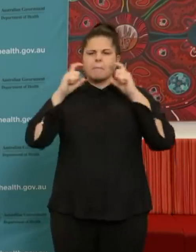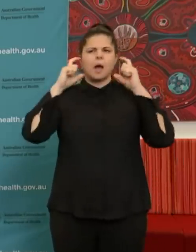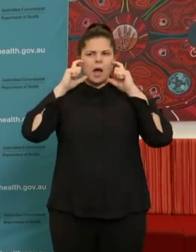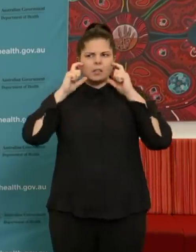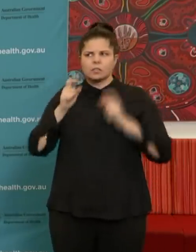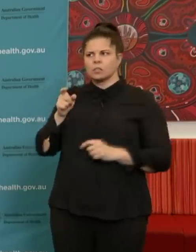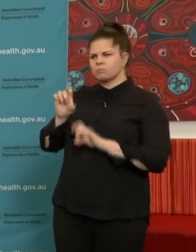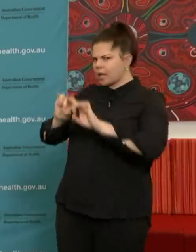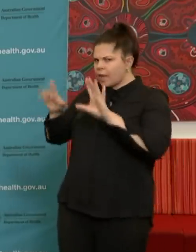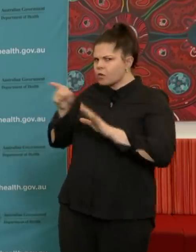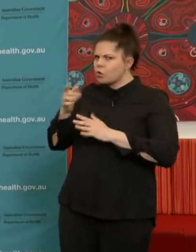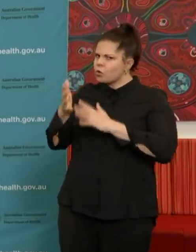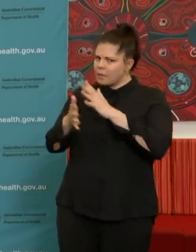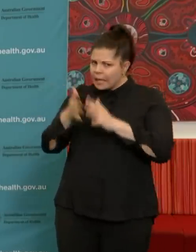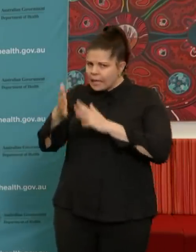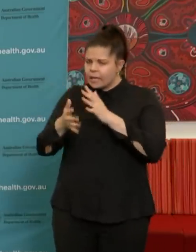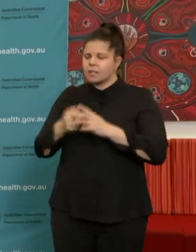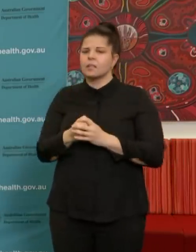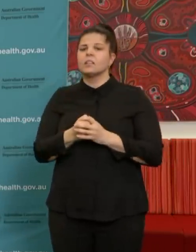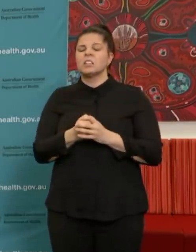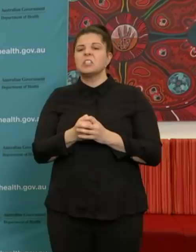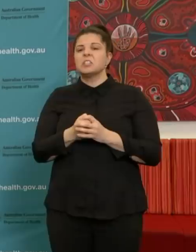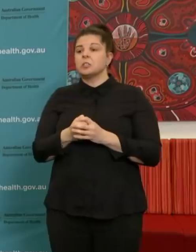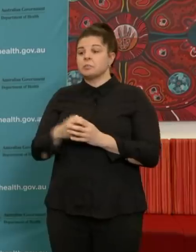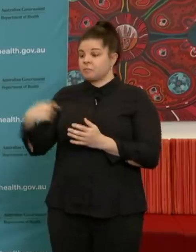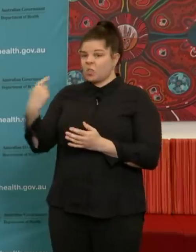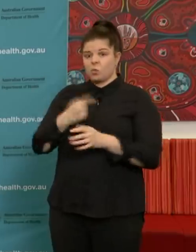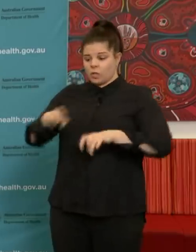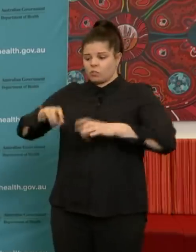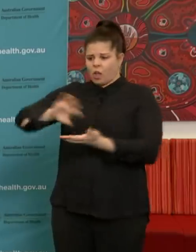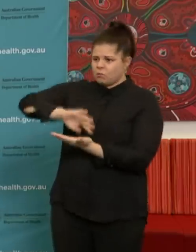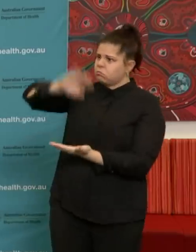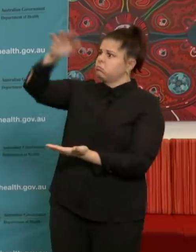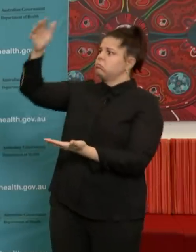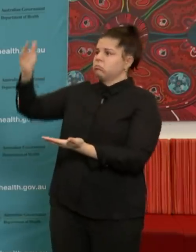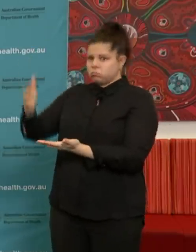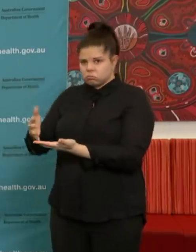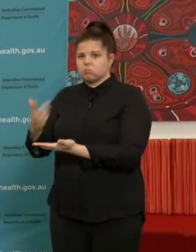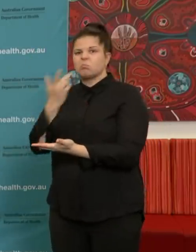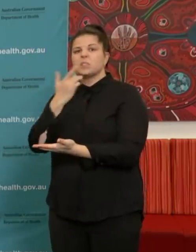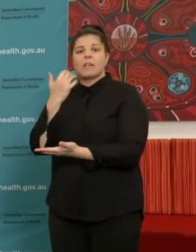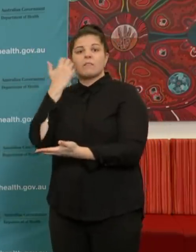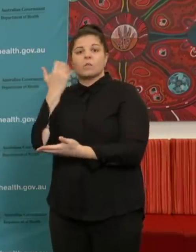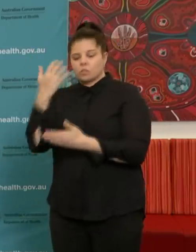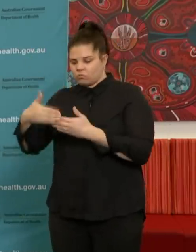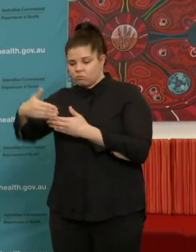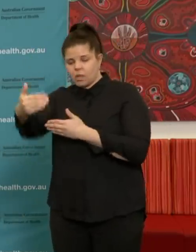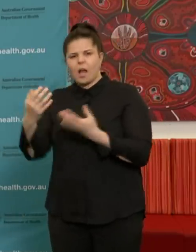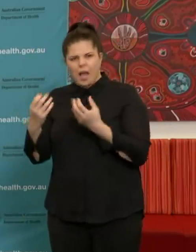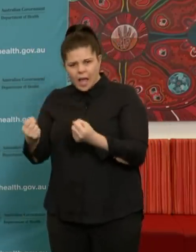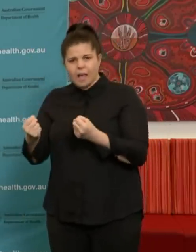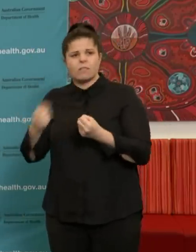even when supply reaches an adequate level that it could be readily available for community use,